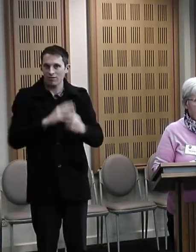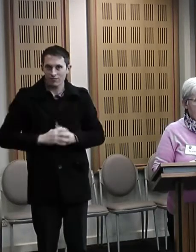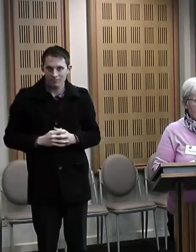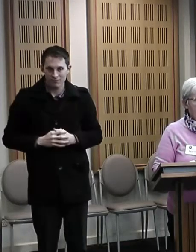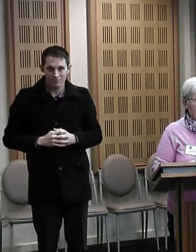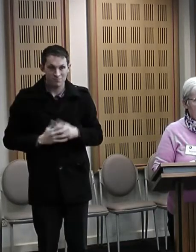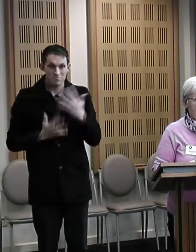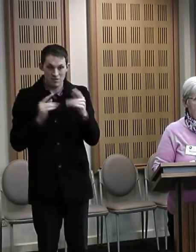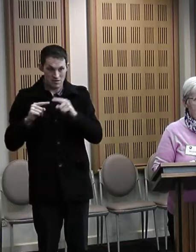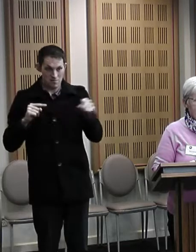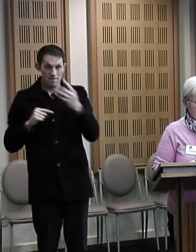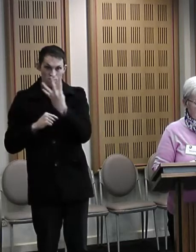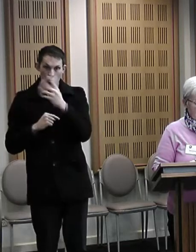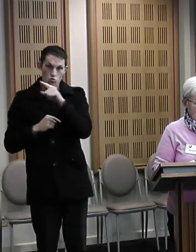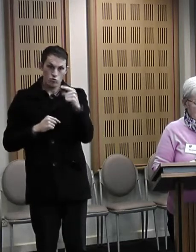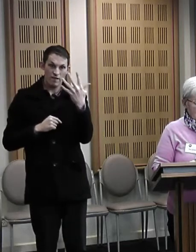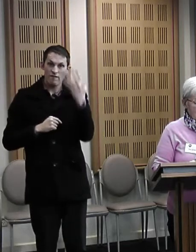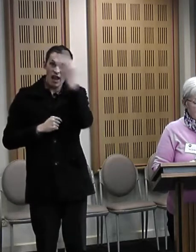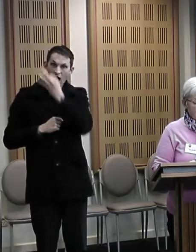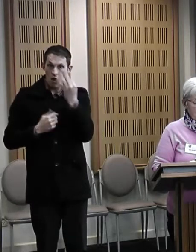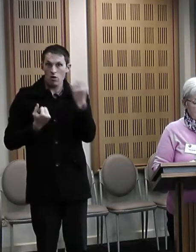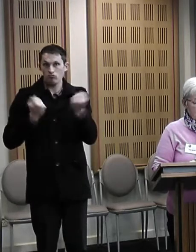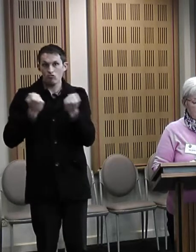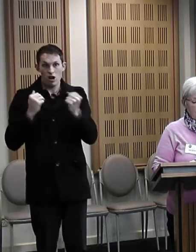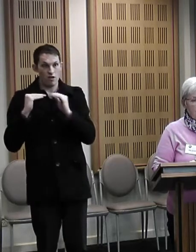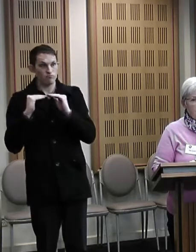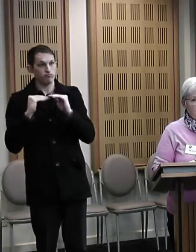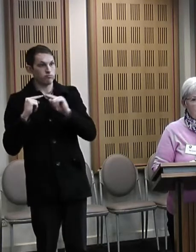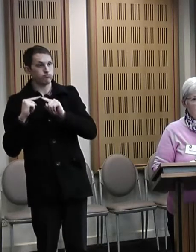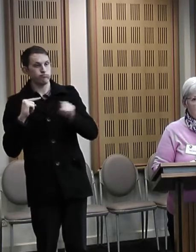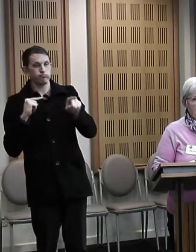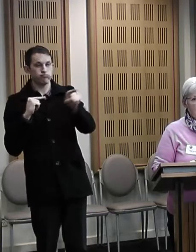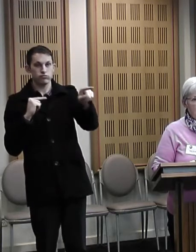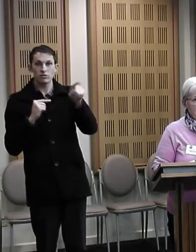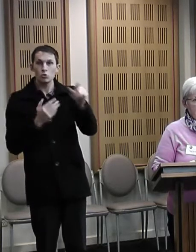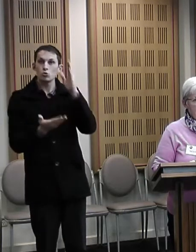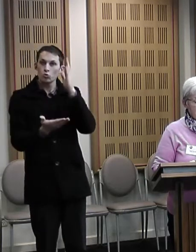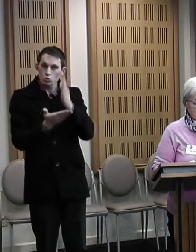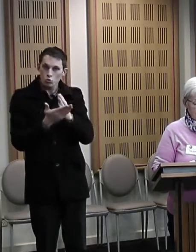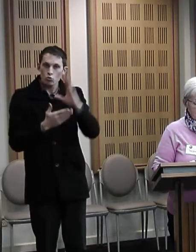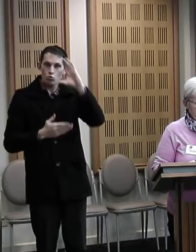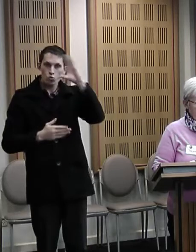road trip one way. We're talking a truly rural remote region.